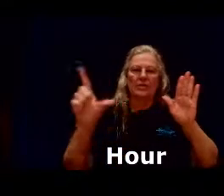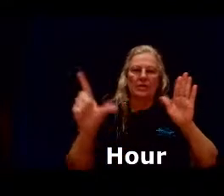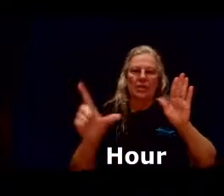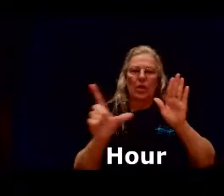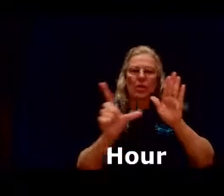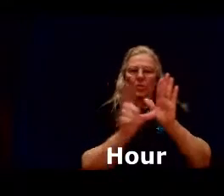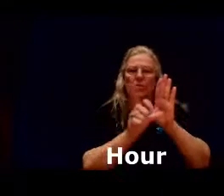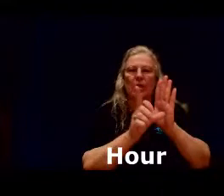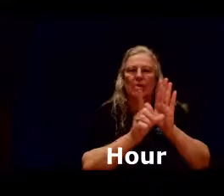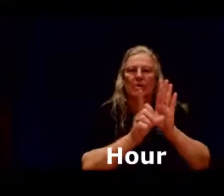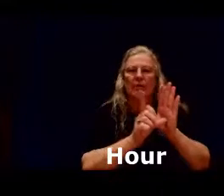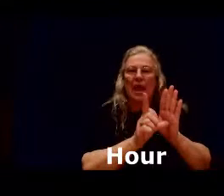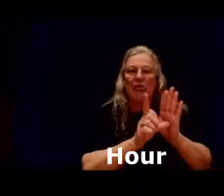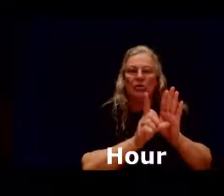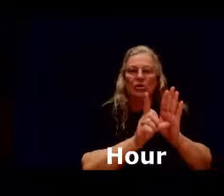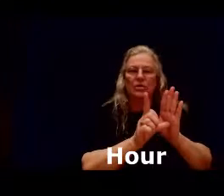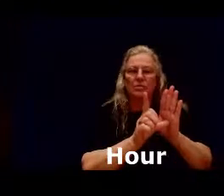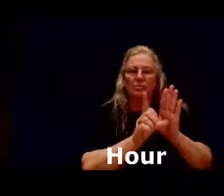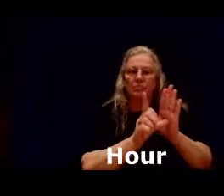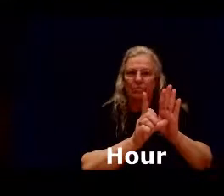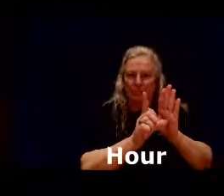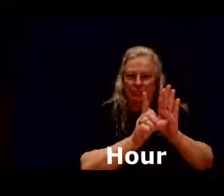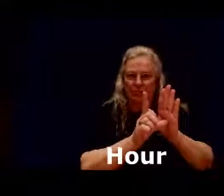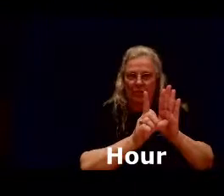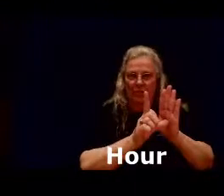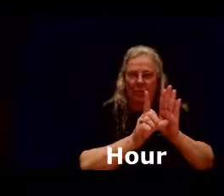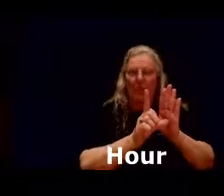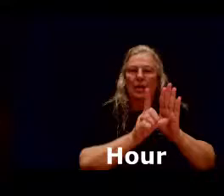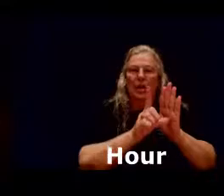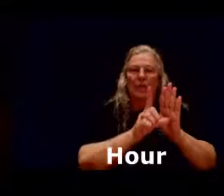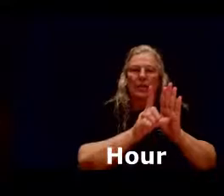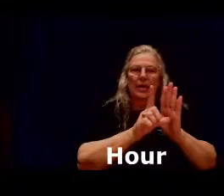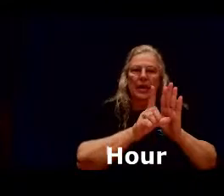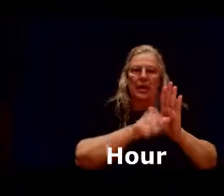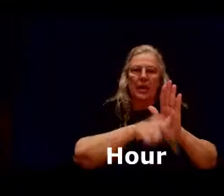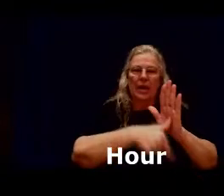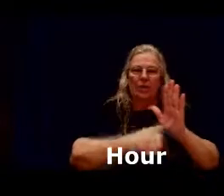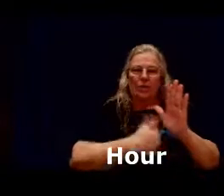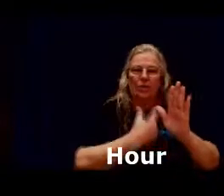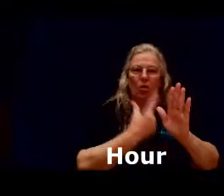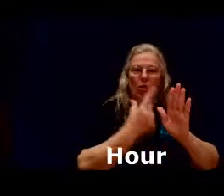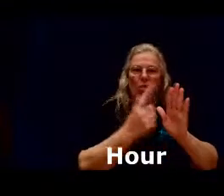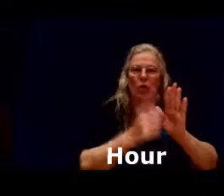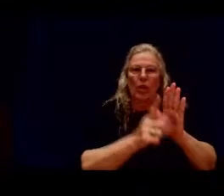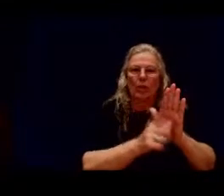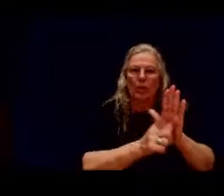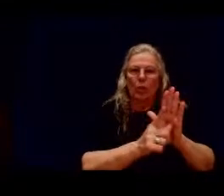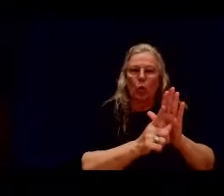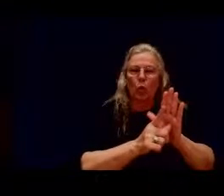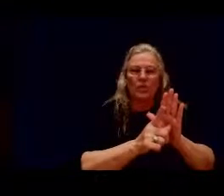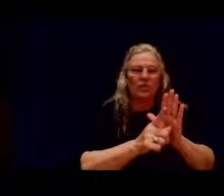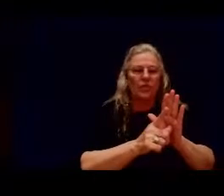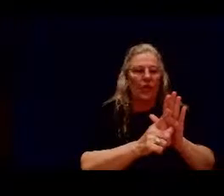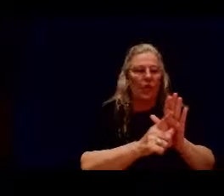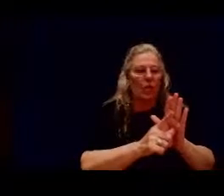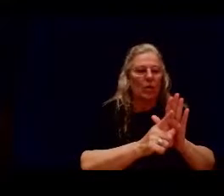your thumb attaches to the minute hand and it goes all the way around once for hour